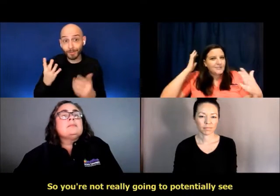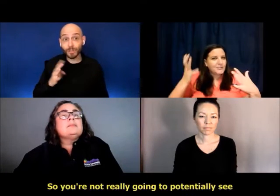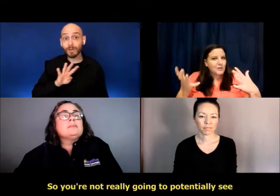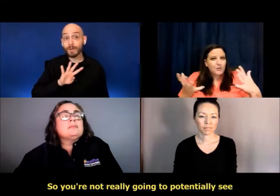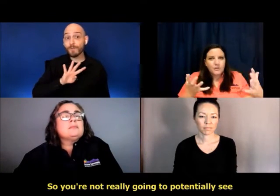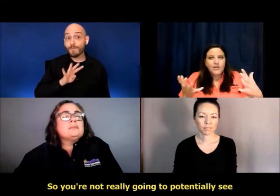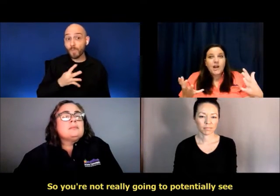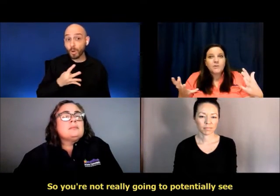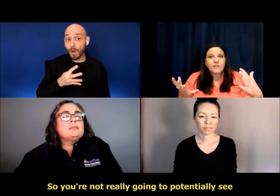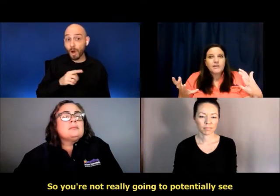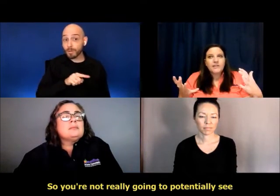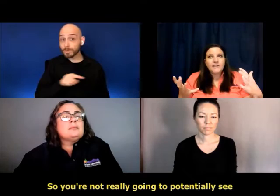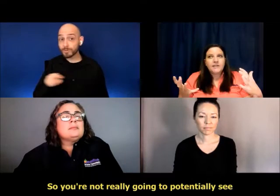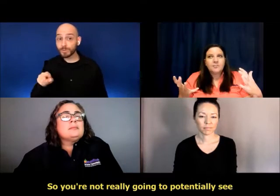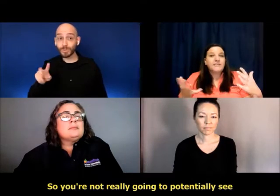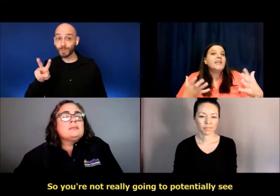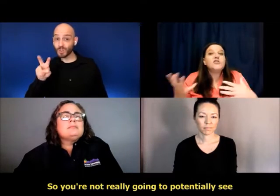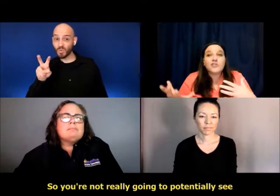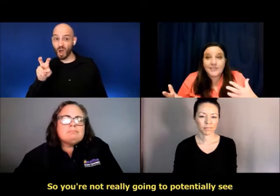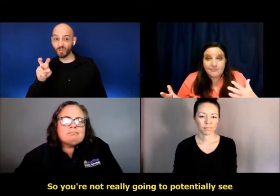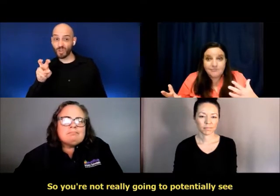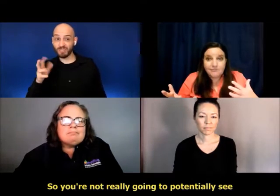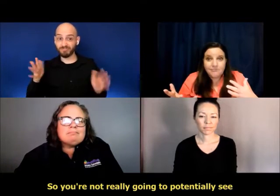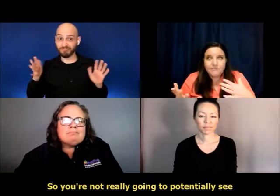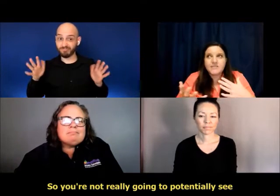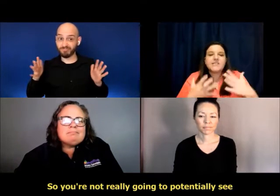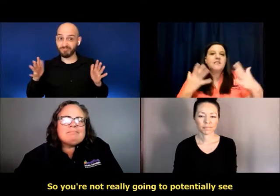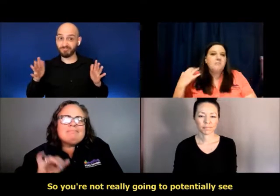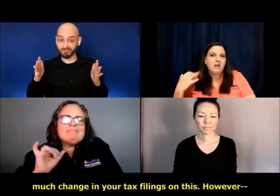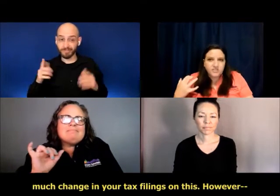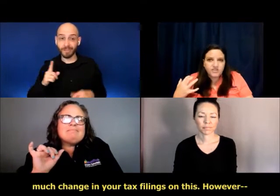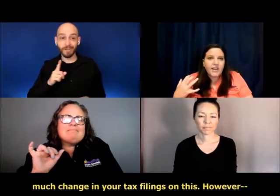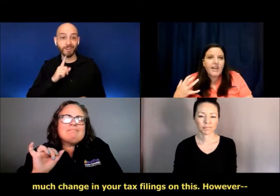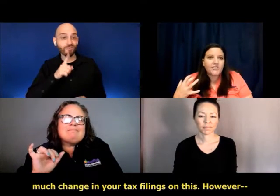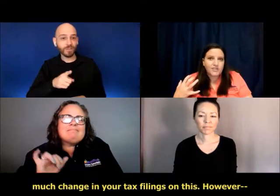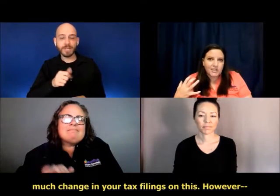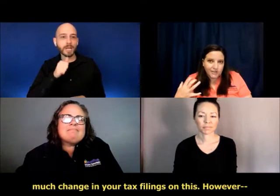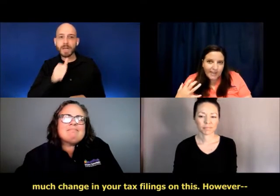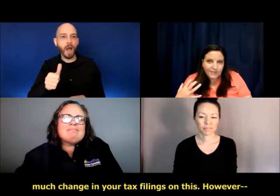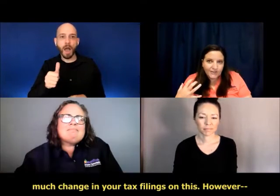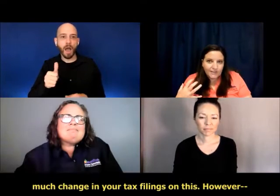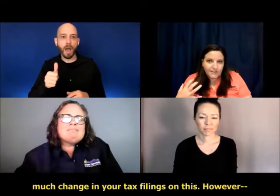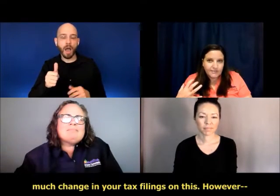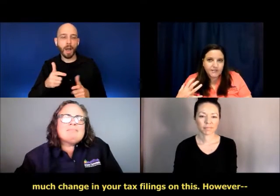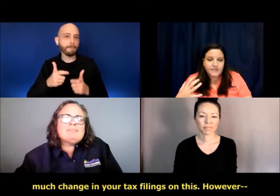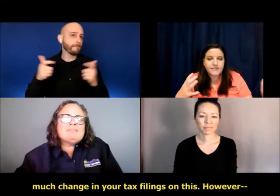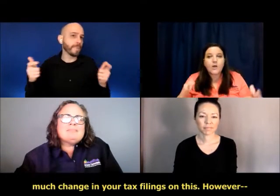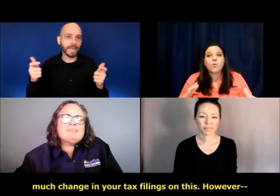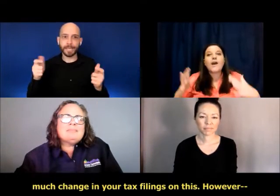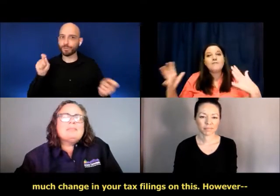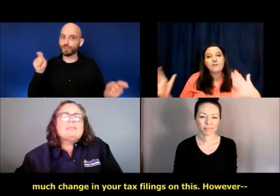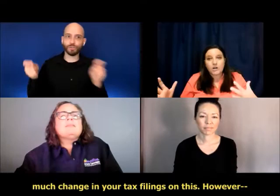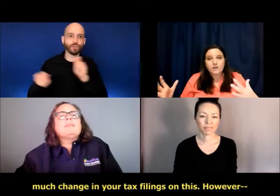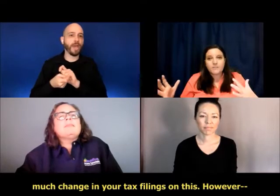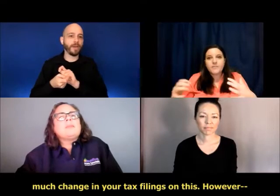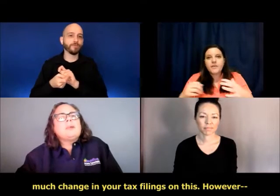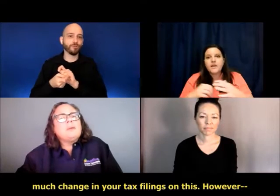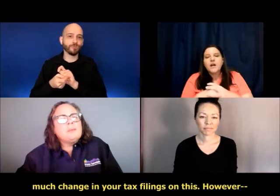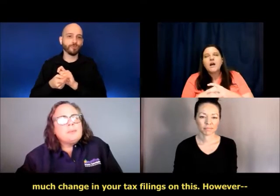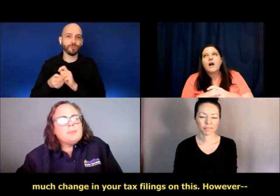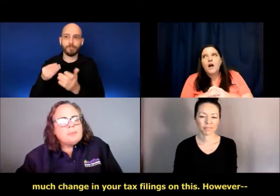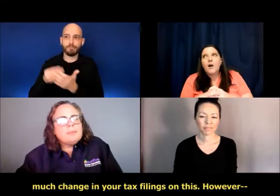So you're not really going to potentially see much change in your tax filings on this. However,